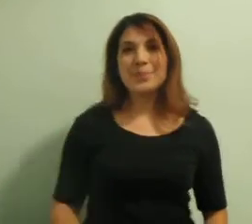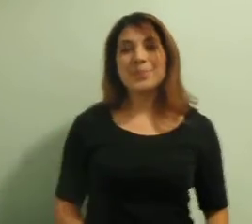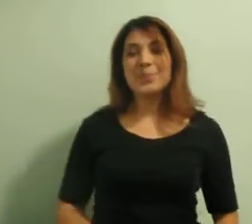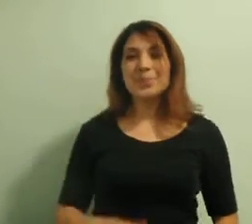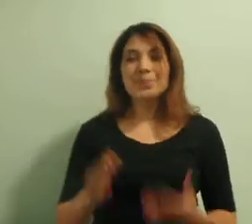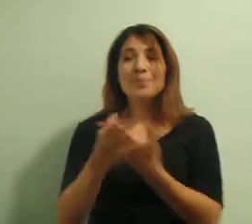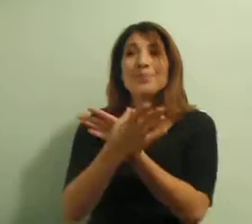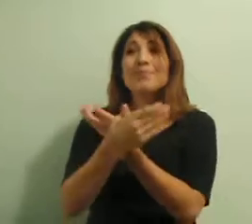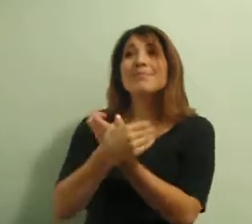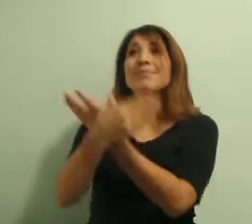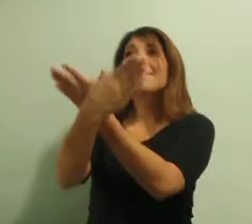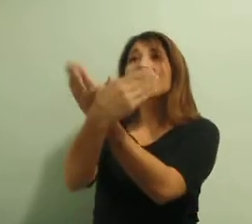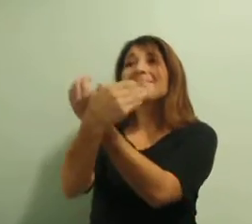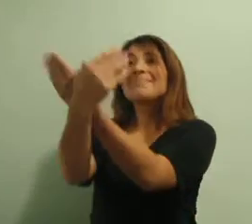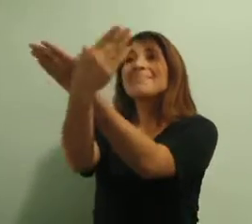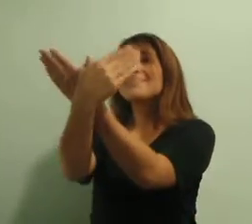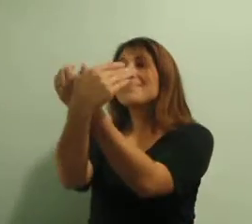butterfly,